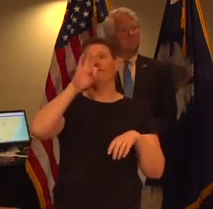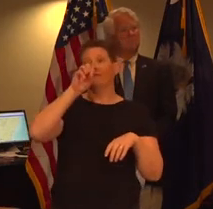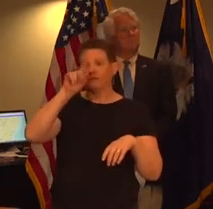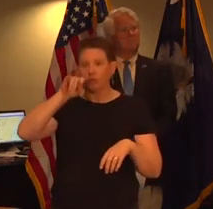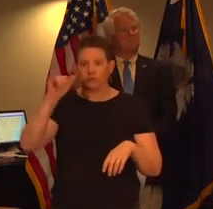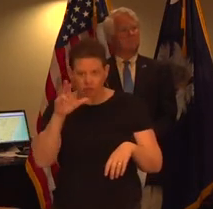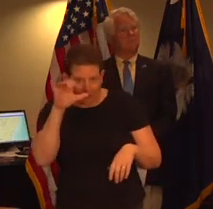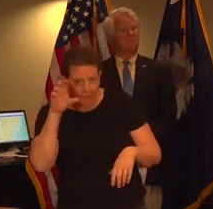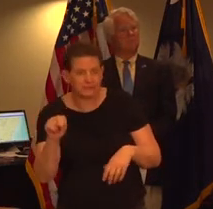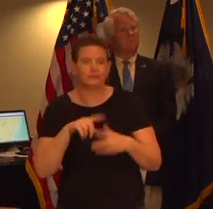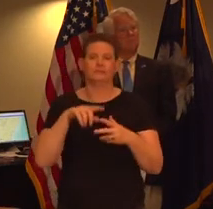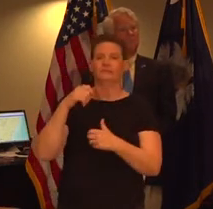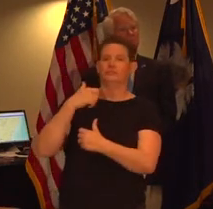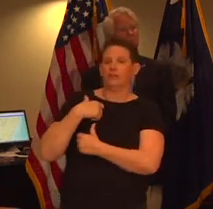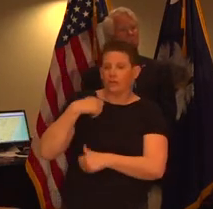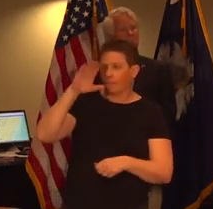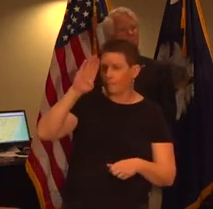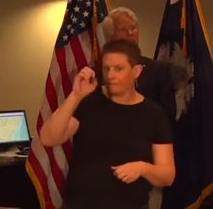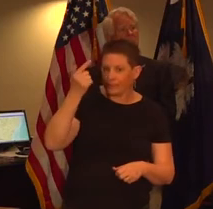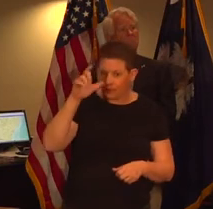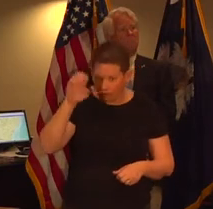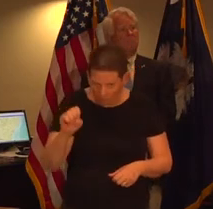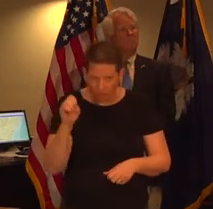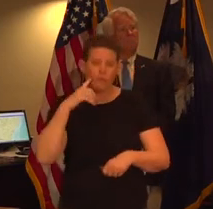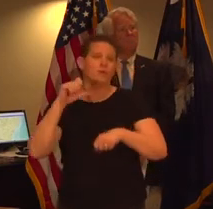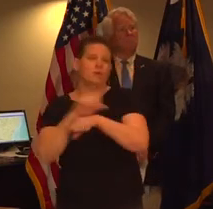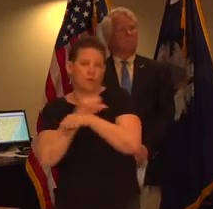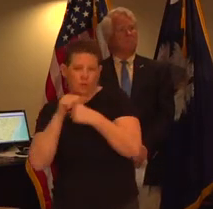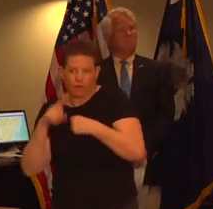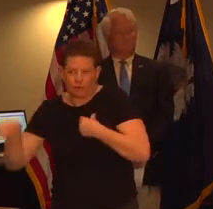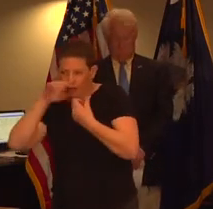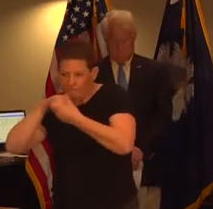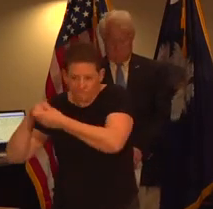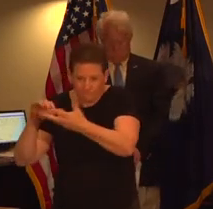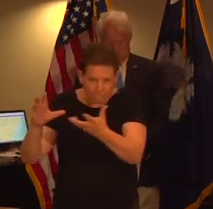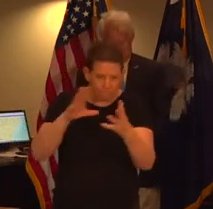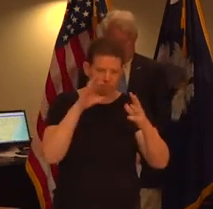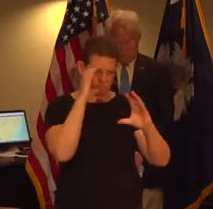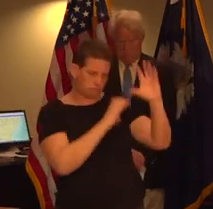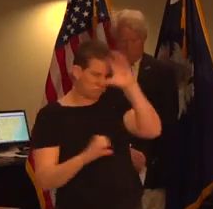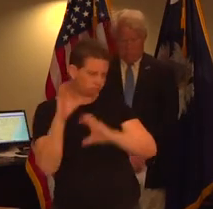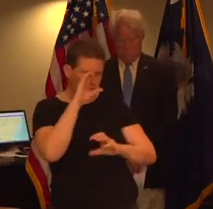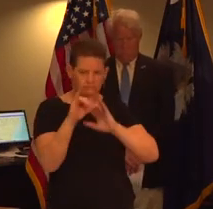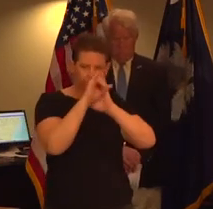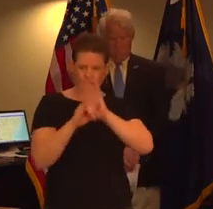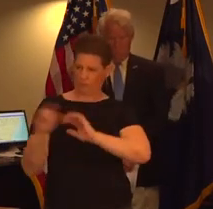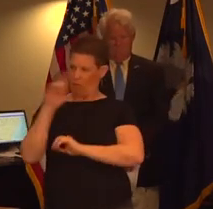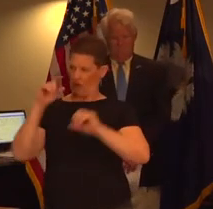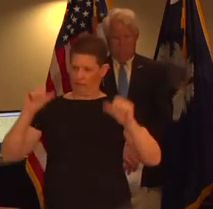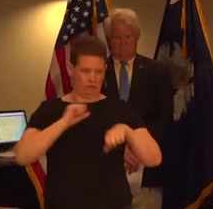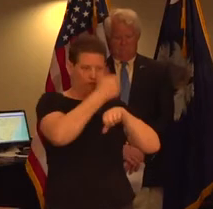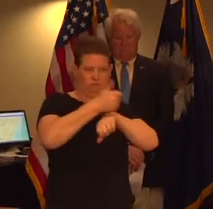beagle with others to find places that we can use as an overflow for the